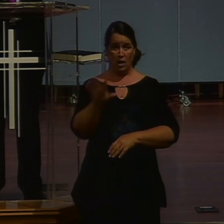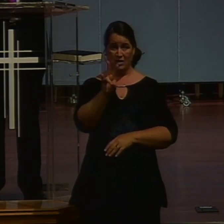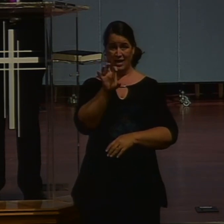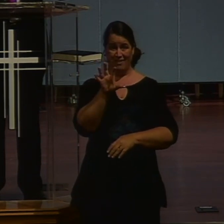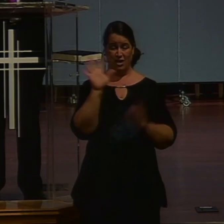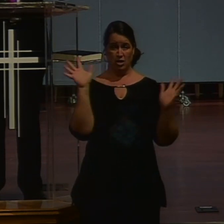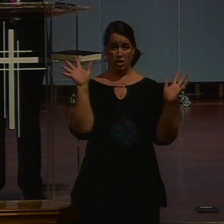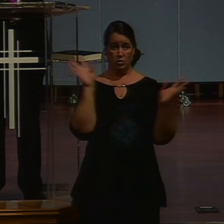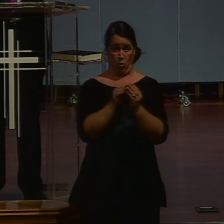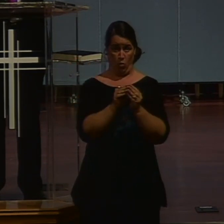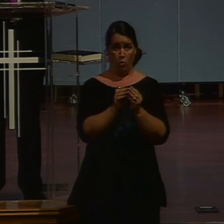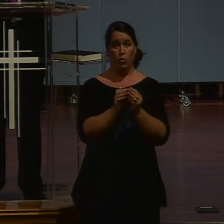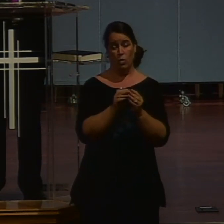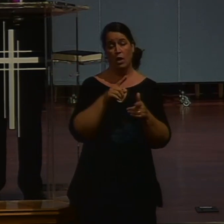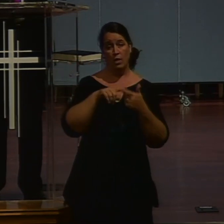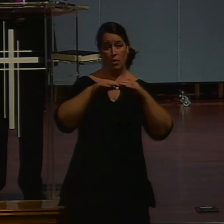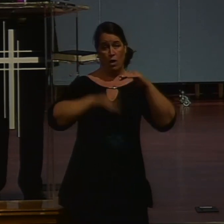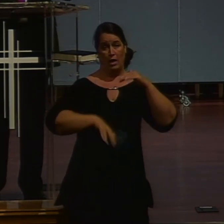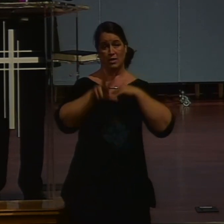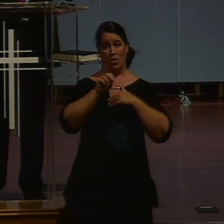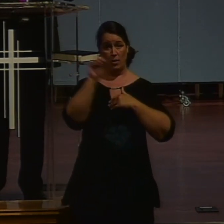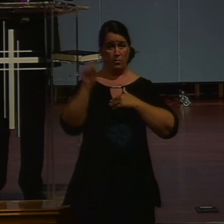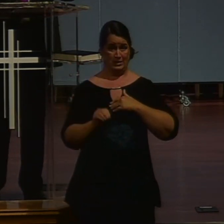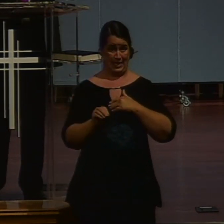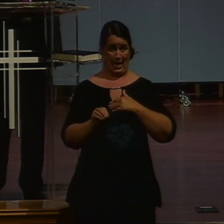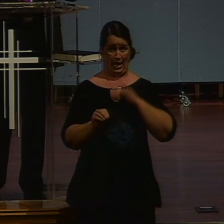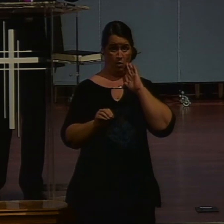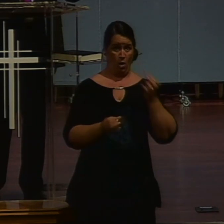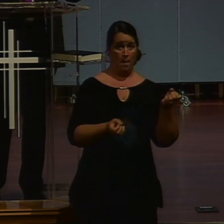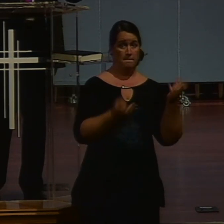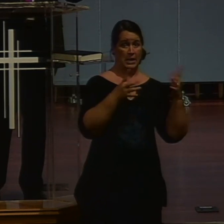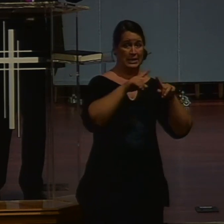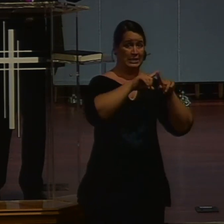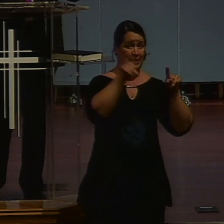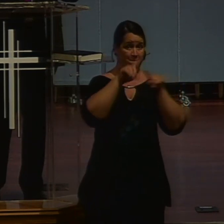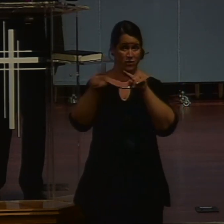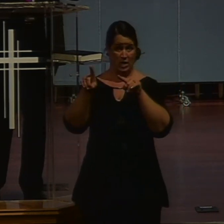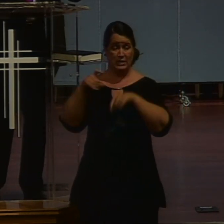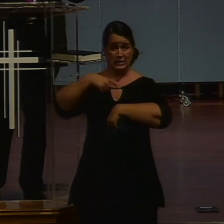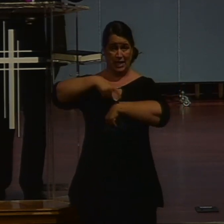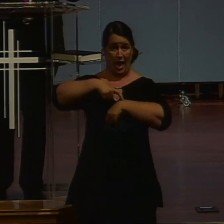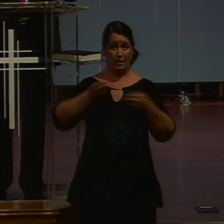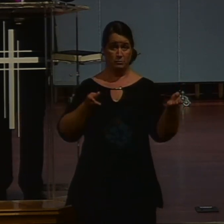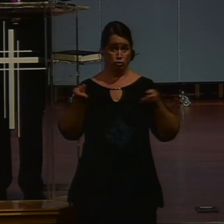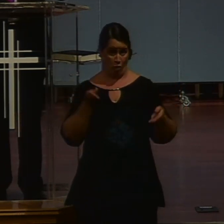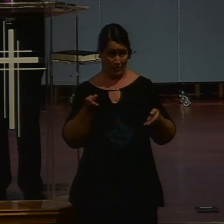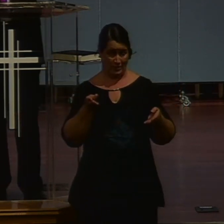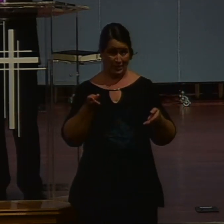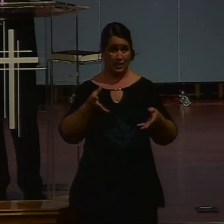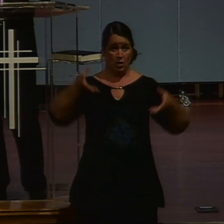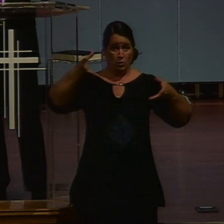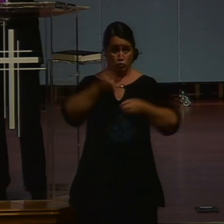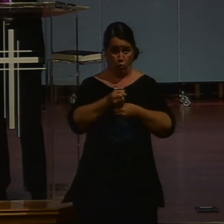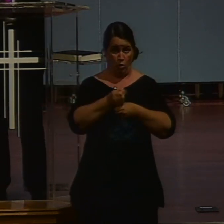in attendance at one time. We're going to be less than 30% of that. We're going to do multiple services. We're going to shorten the services because we're